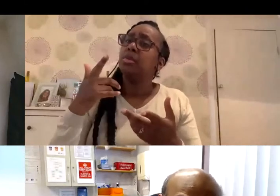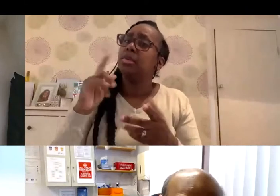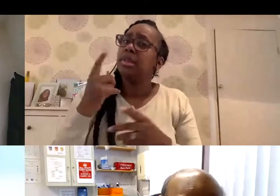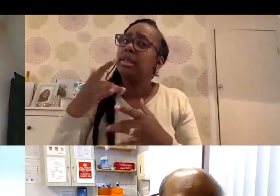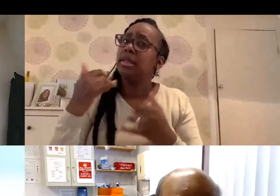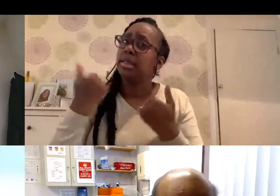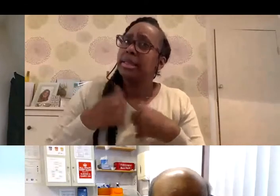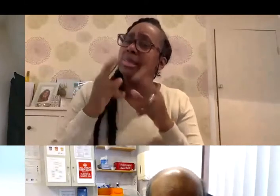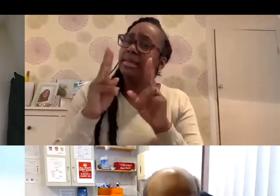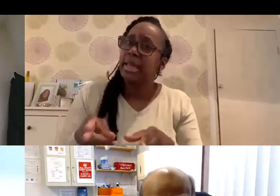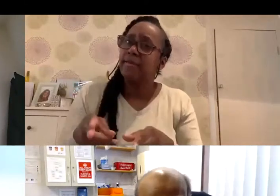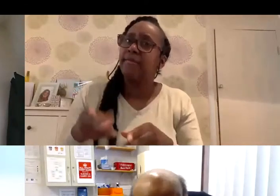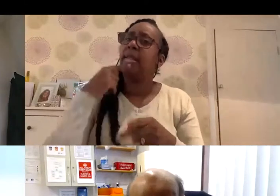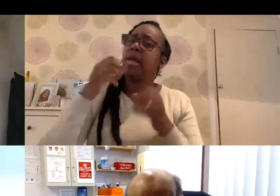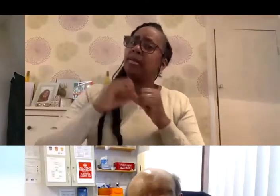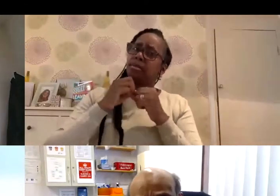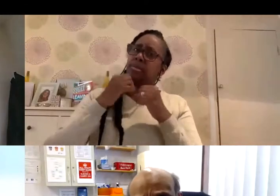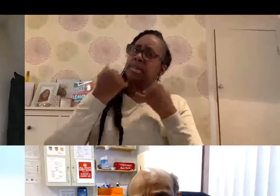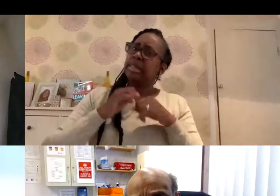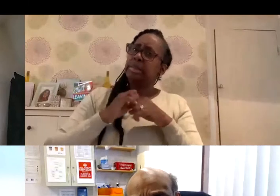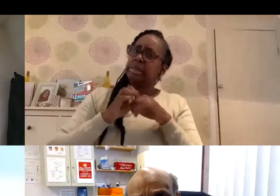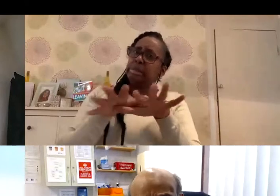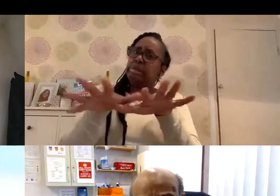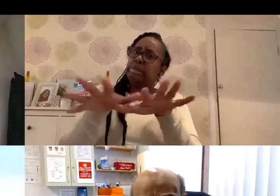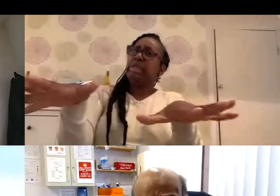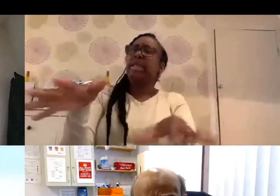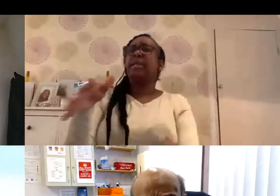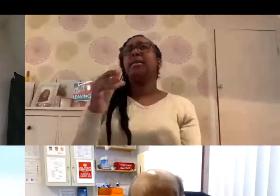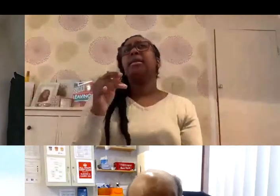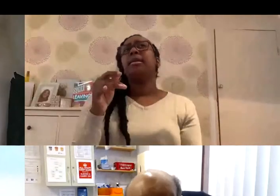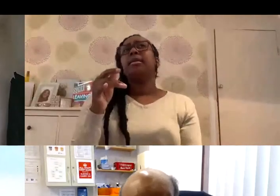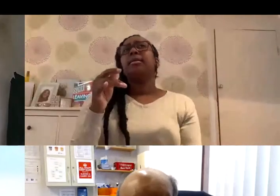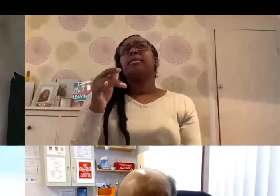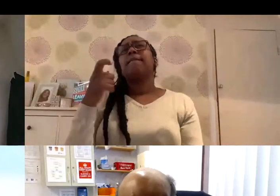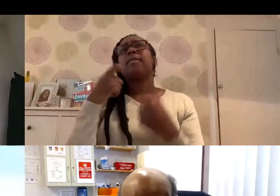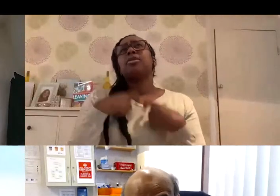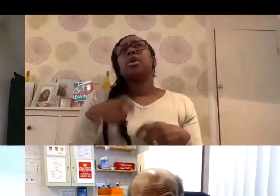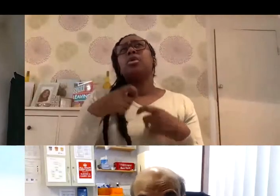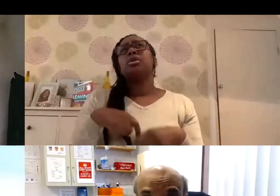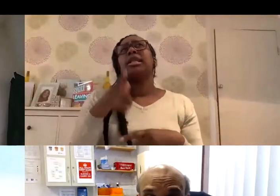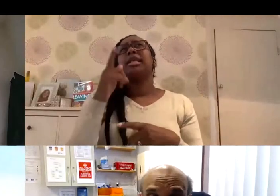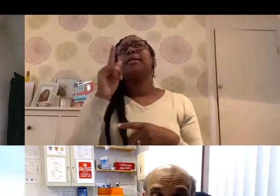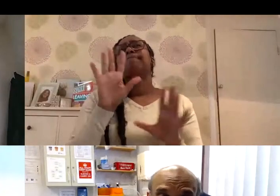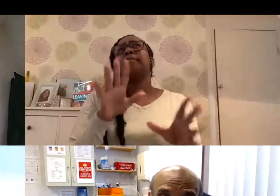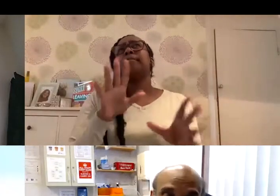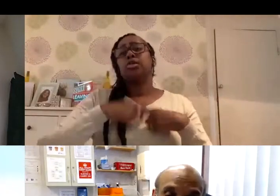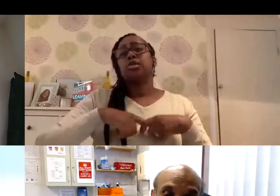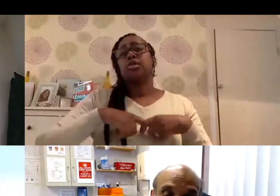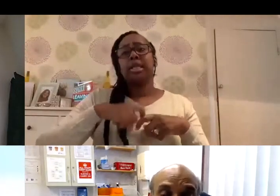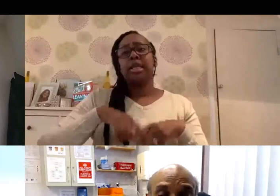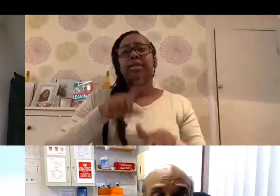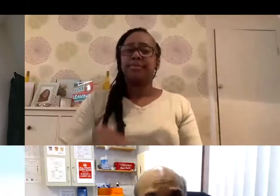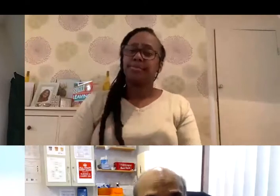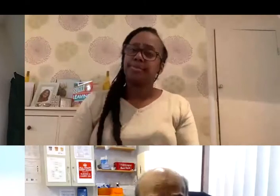Going to the thing about spreading. The spreading question, if you let me answer socially, and then we'll come to the science of it. Socially, look at it